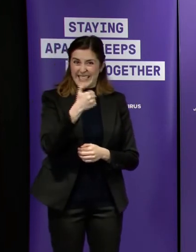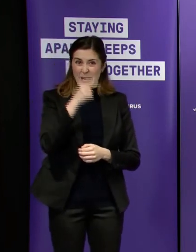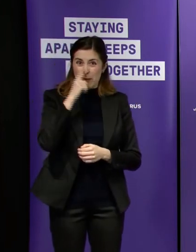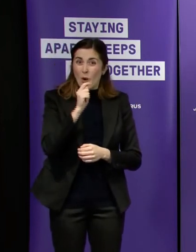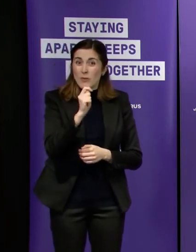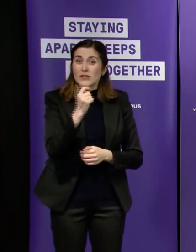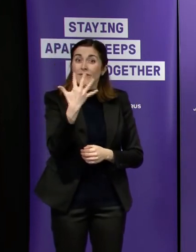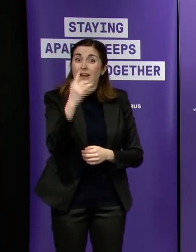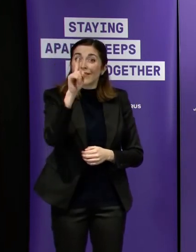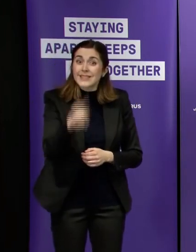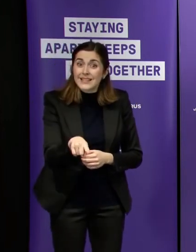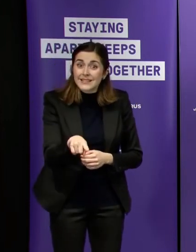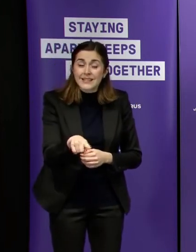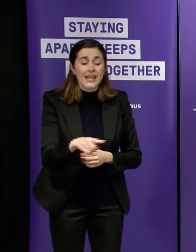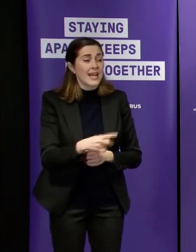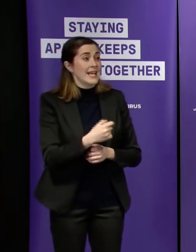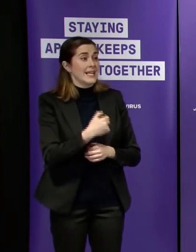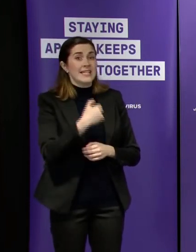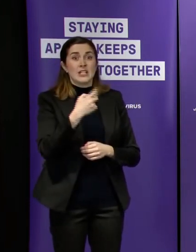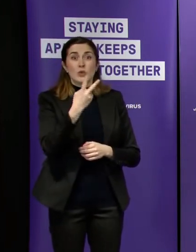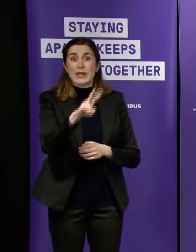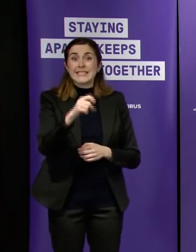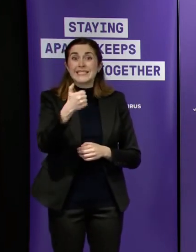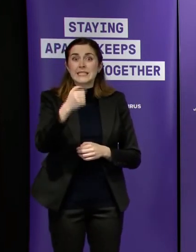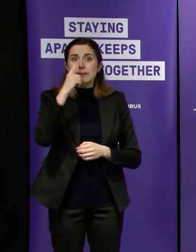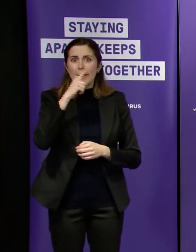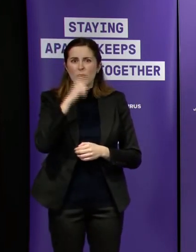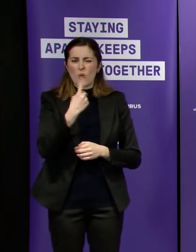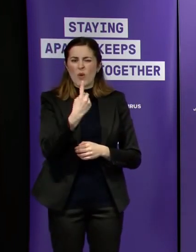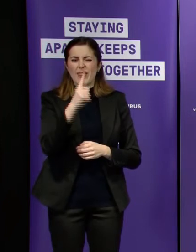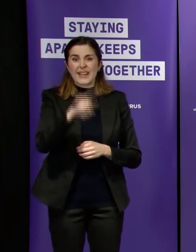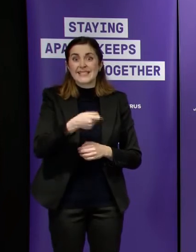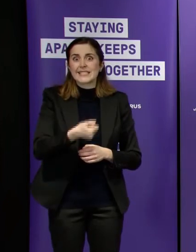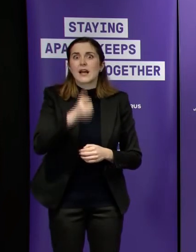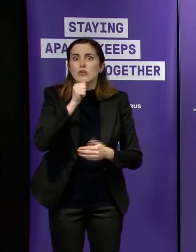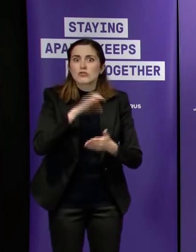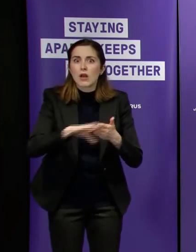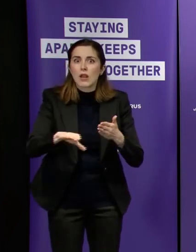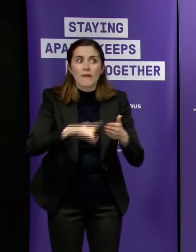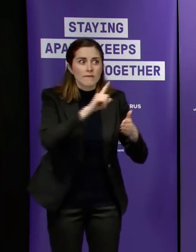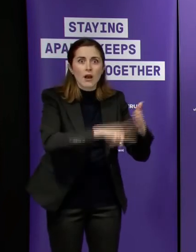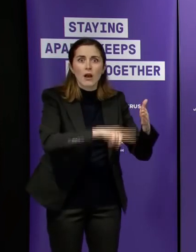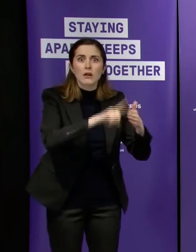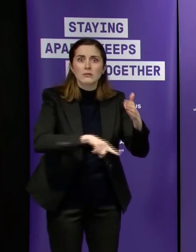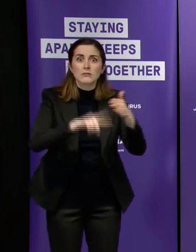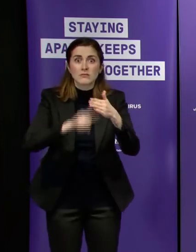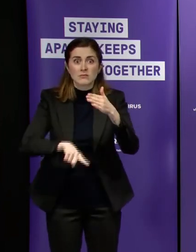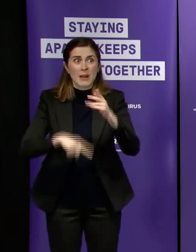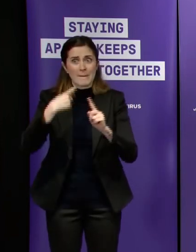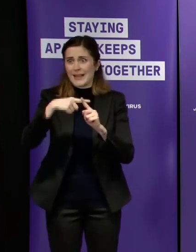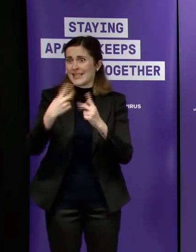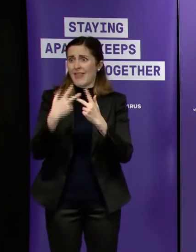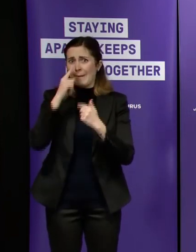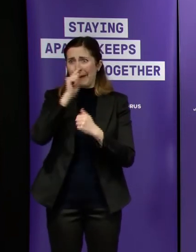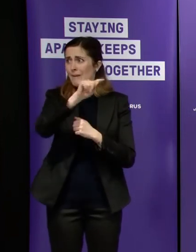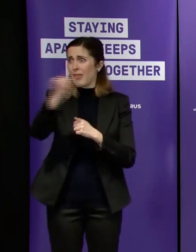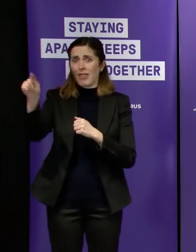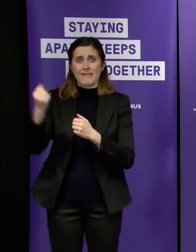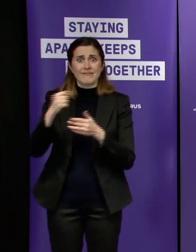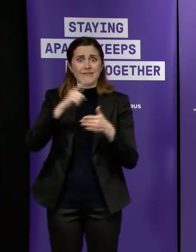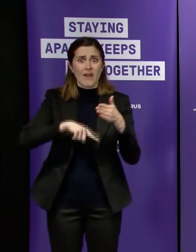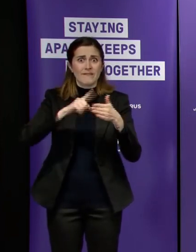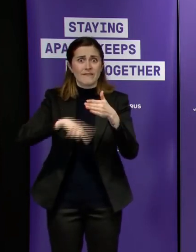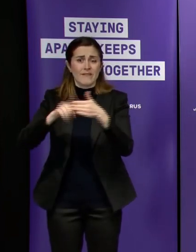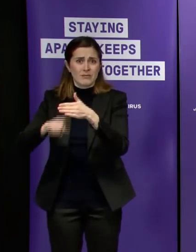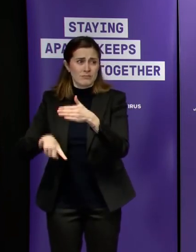fines 26 of them have got sixteen hundred and fifty two dollar fines they get added to the total number of people who've been fined across the state which i don't have that number to hand but it's